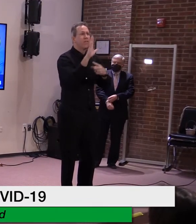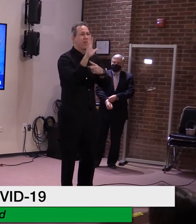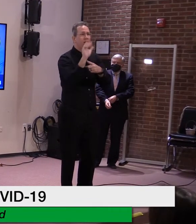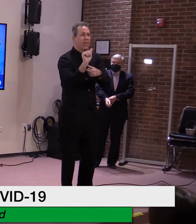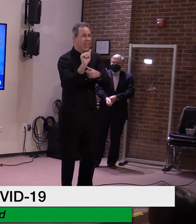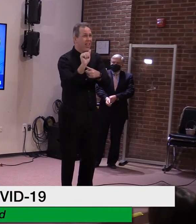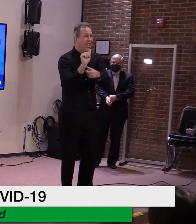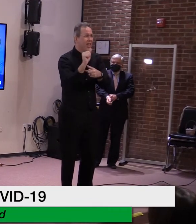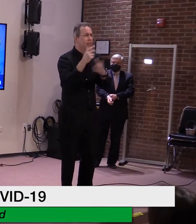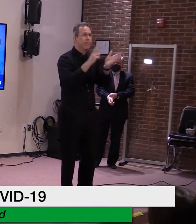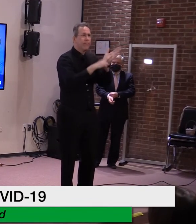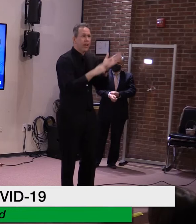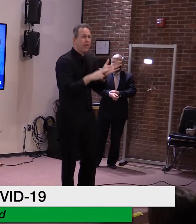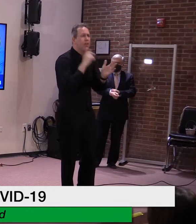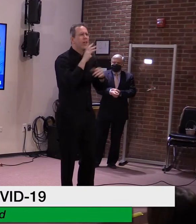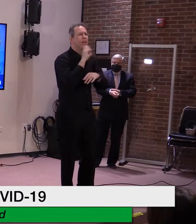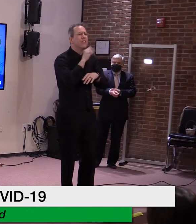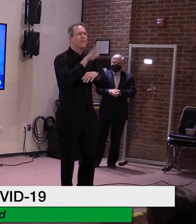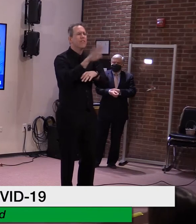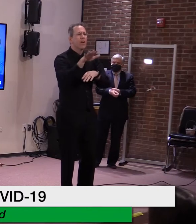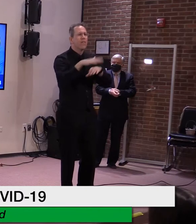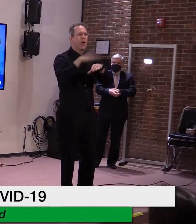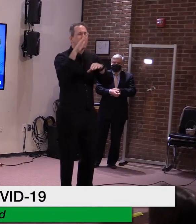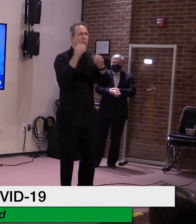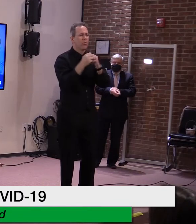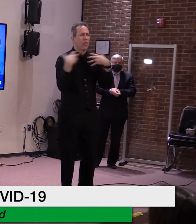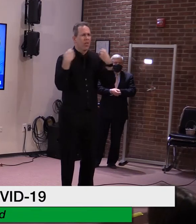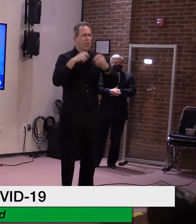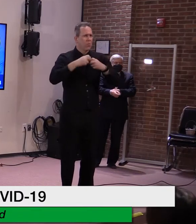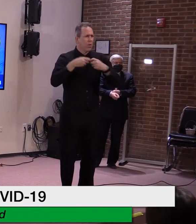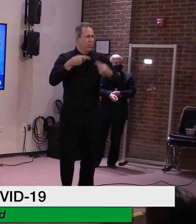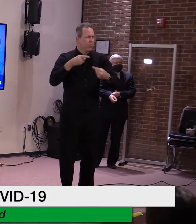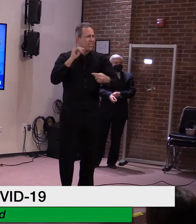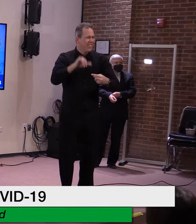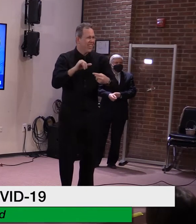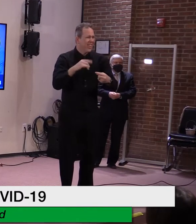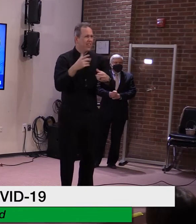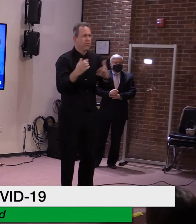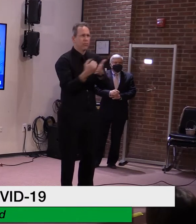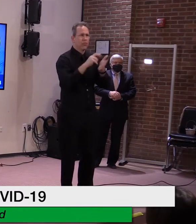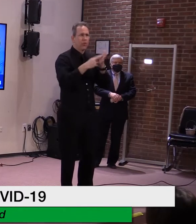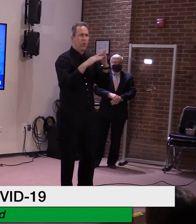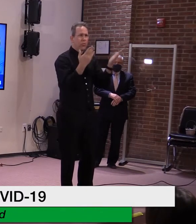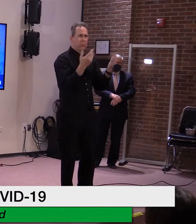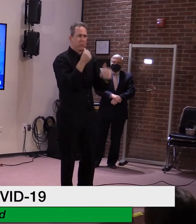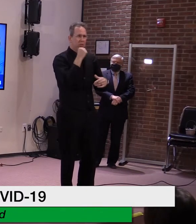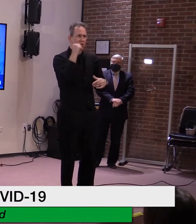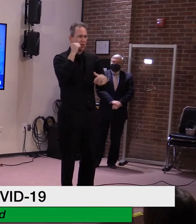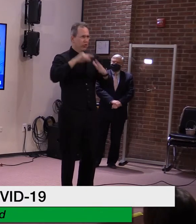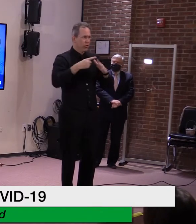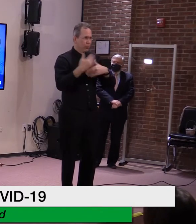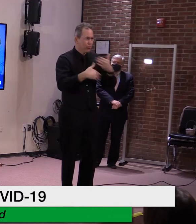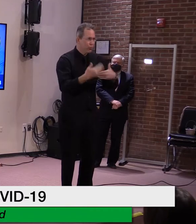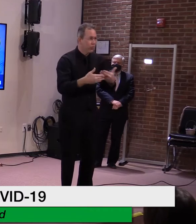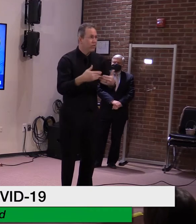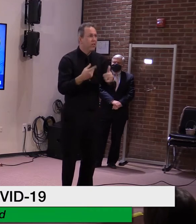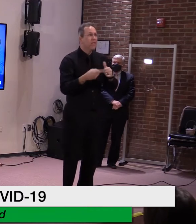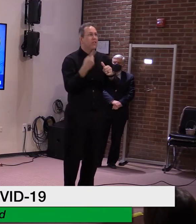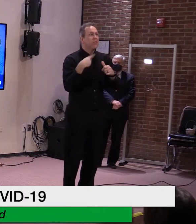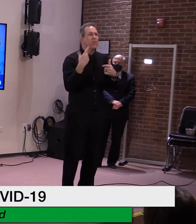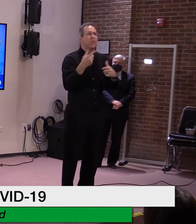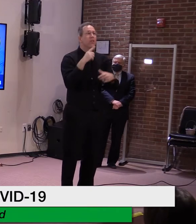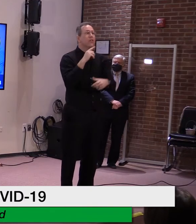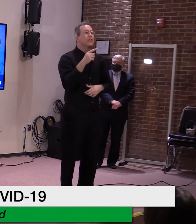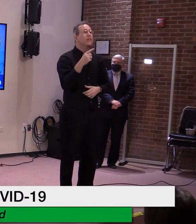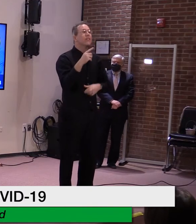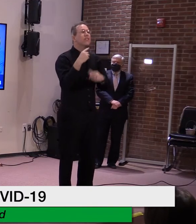those 55 and older with certain high-risk conditions. On the first day, under 10,000 have signed up, which is a